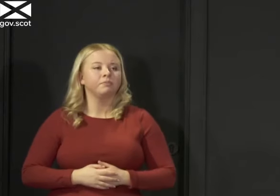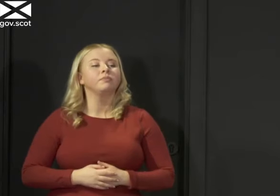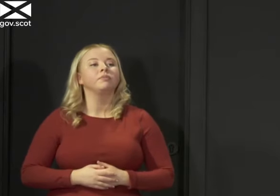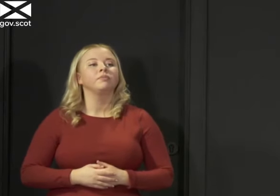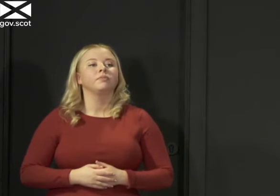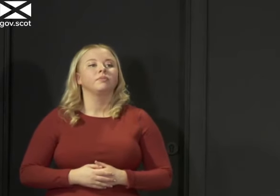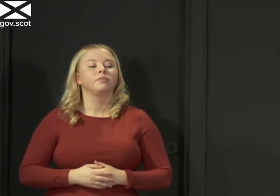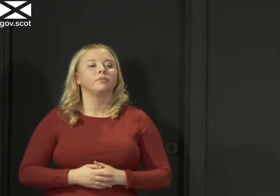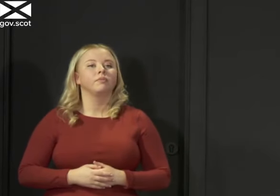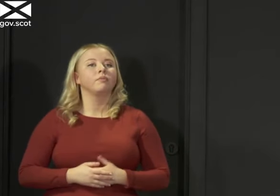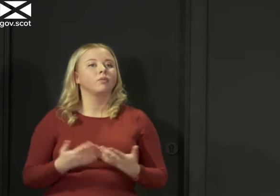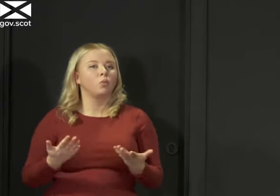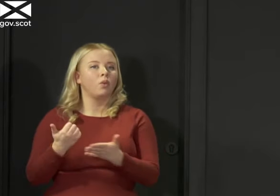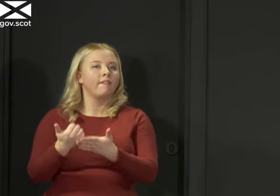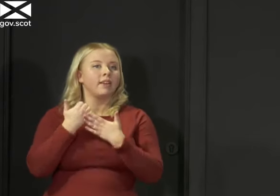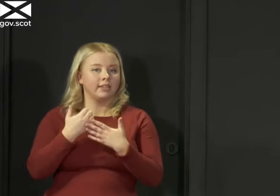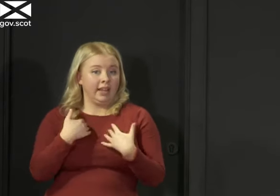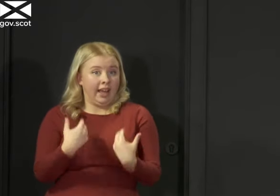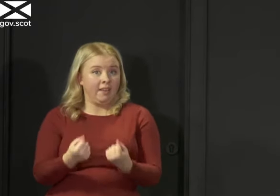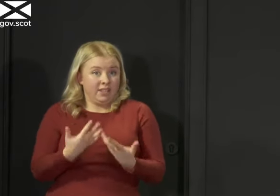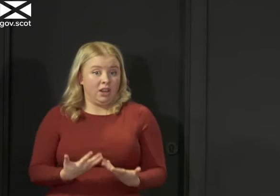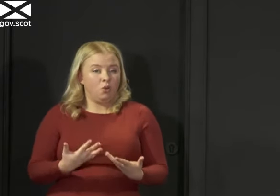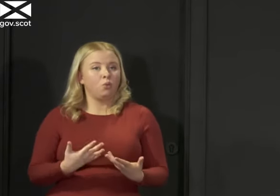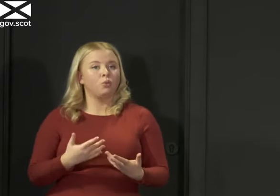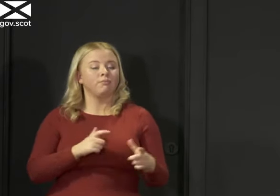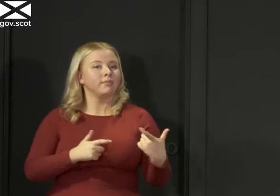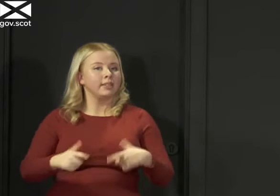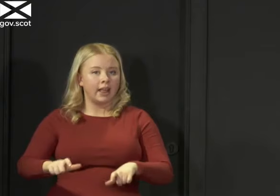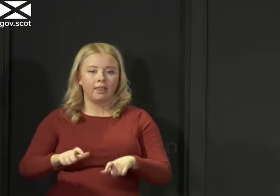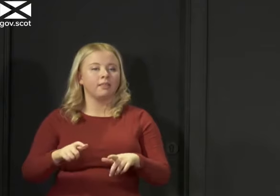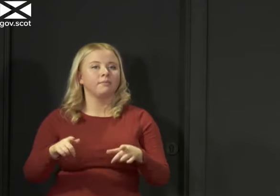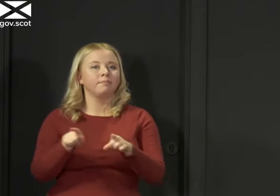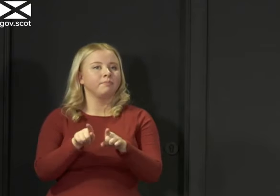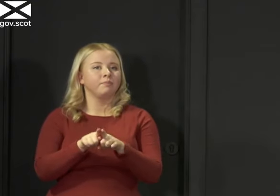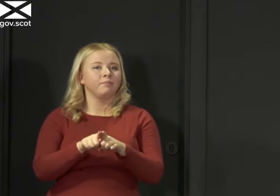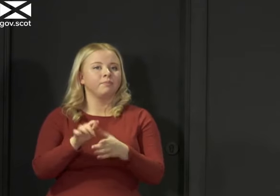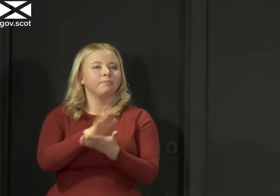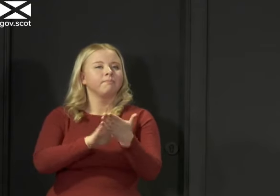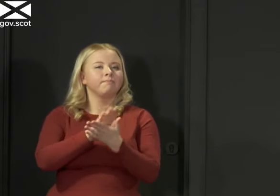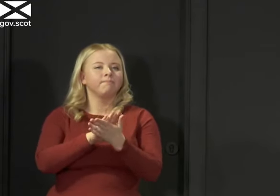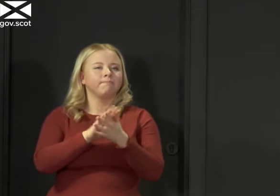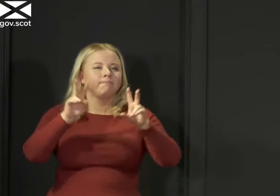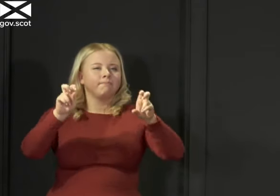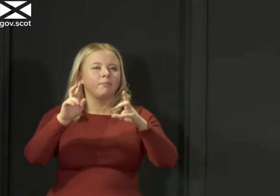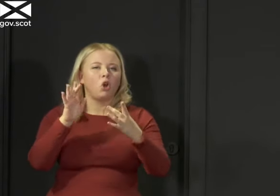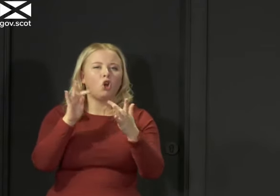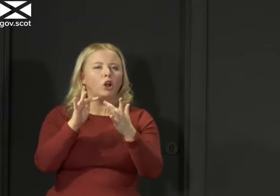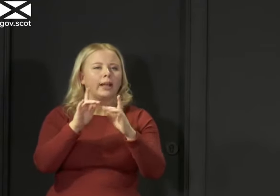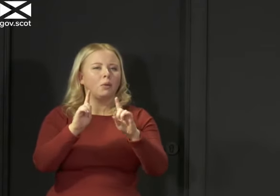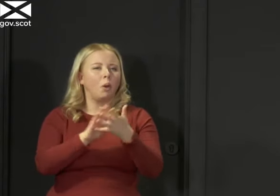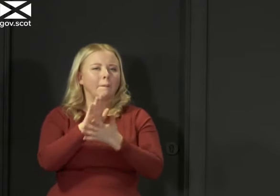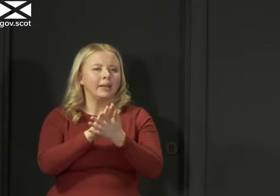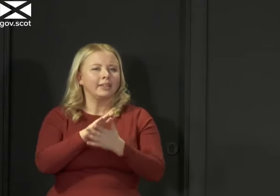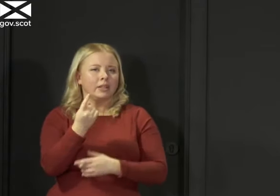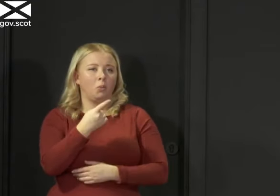that I have as of now is still that the definition of a contact is somebody who has, as you say,